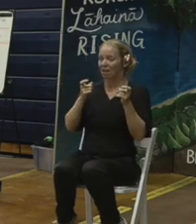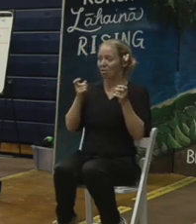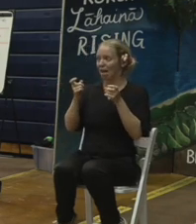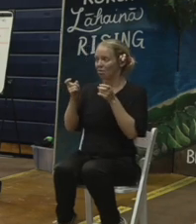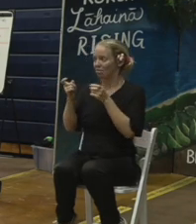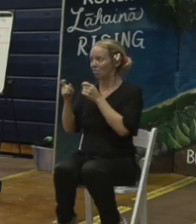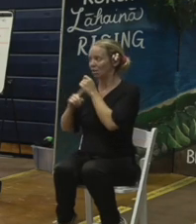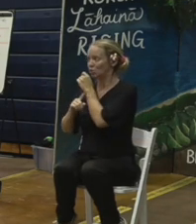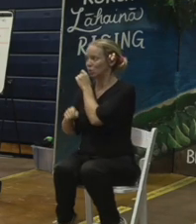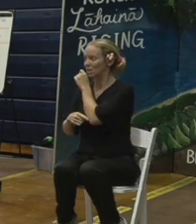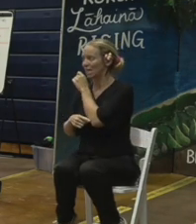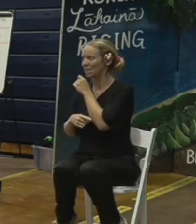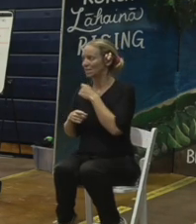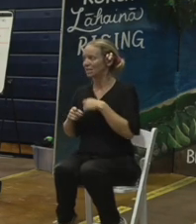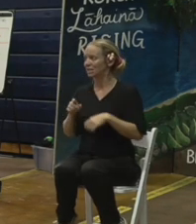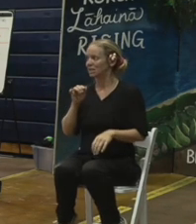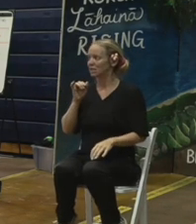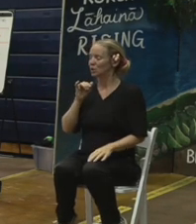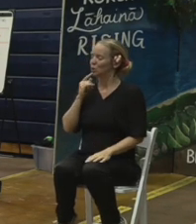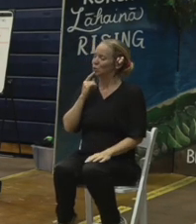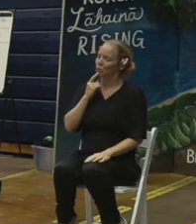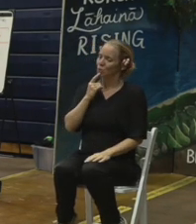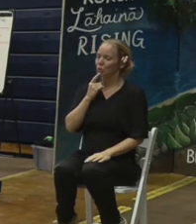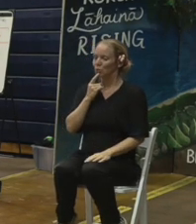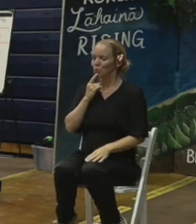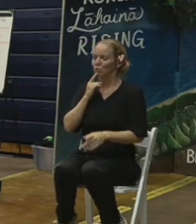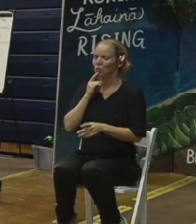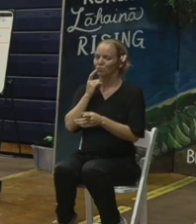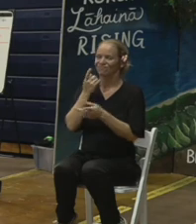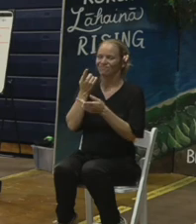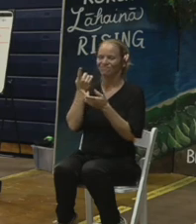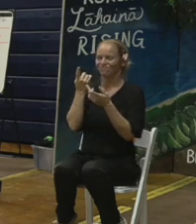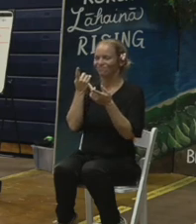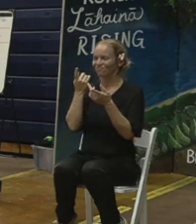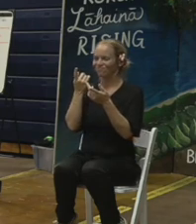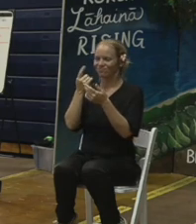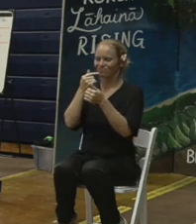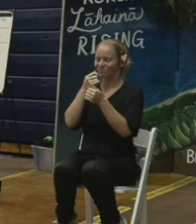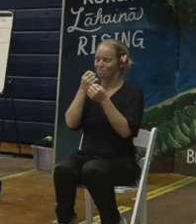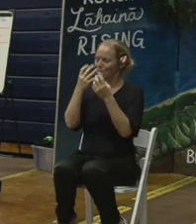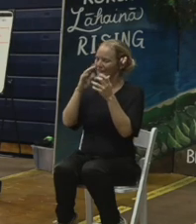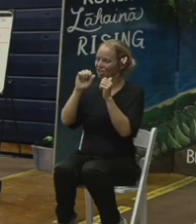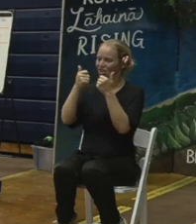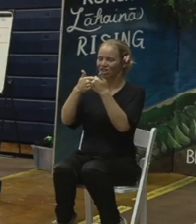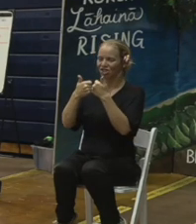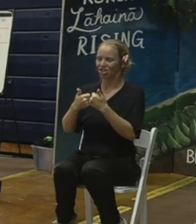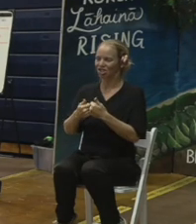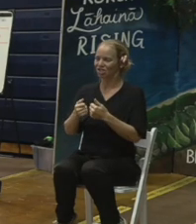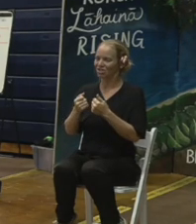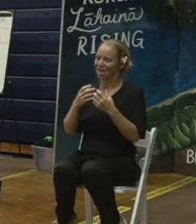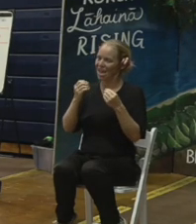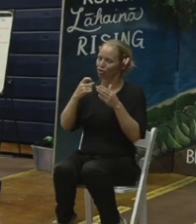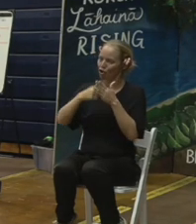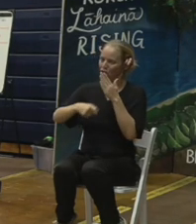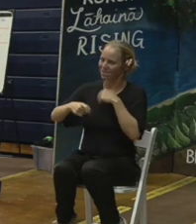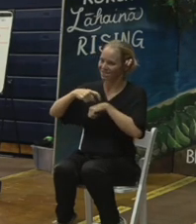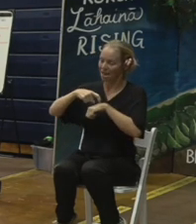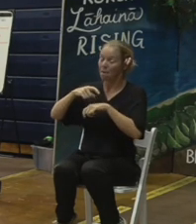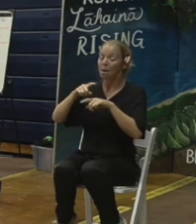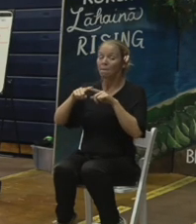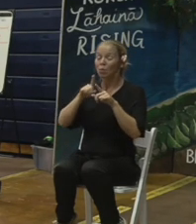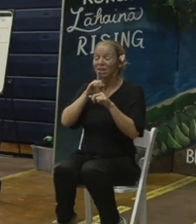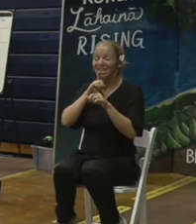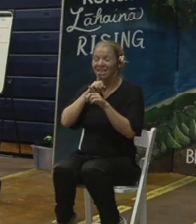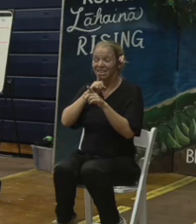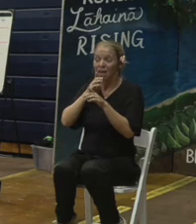to a site. So logistically, there's a lot of logistic hurdles as well as cost and time. But the main concern